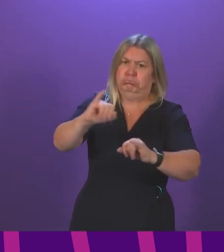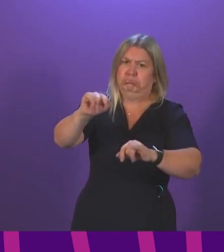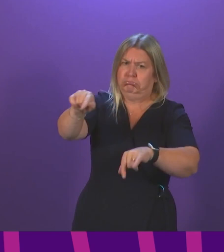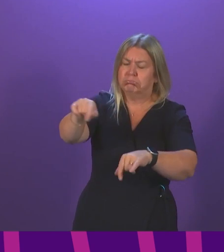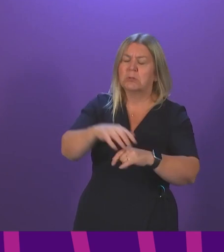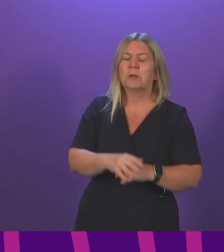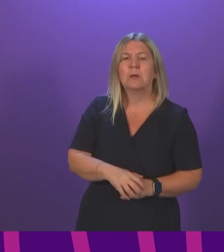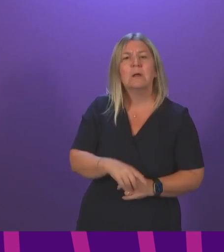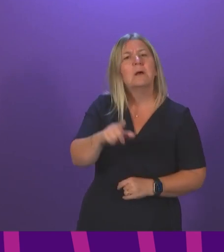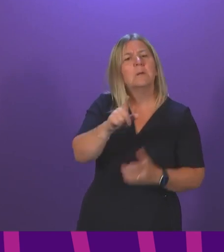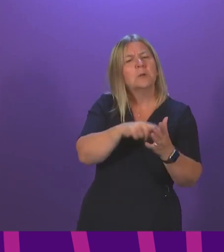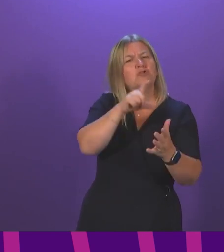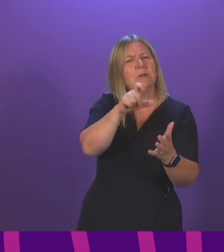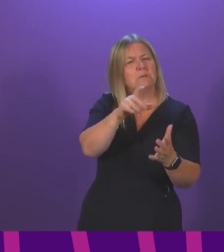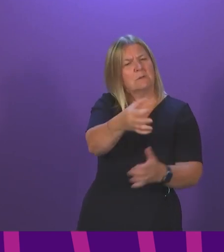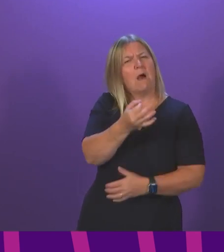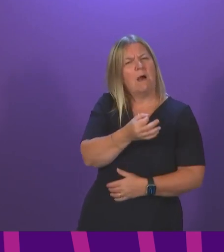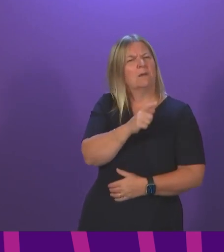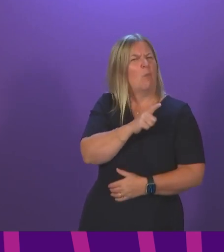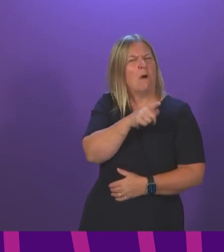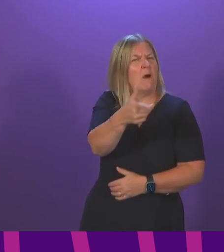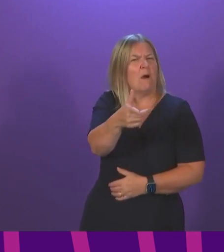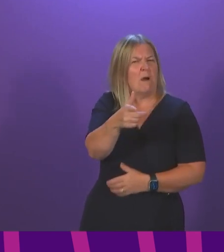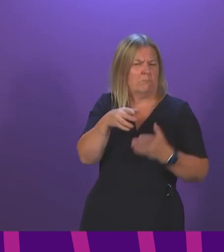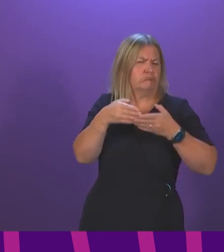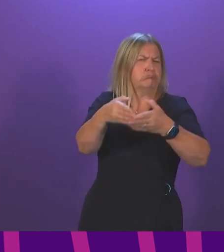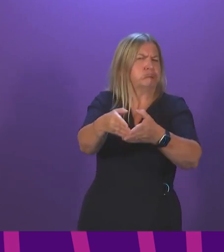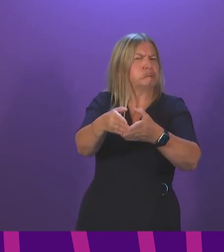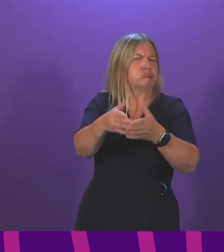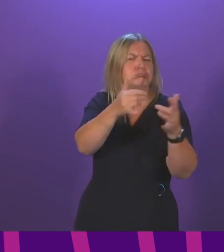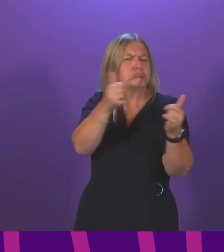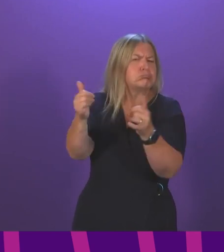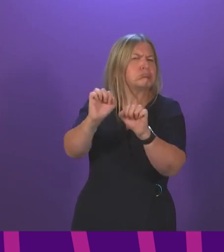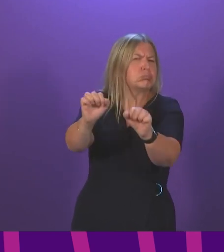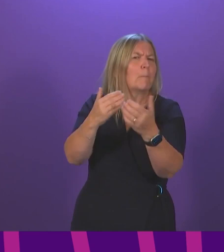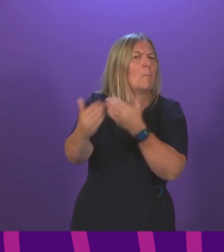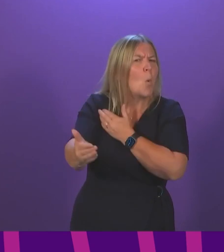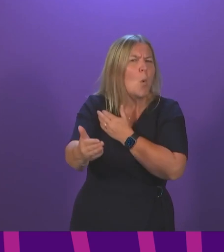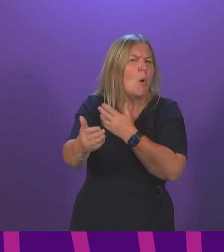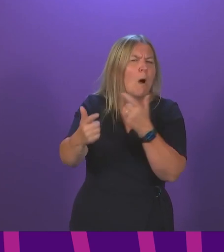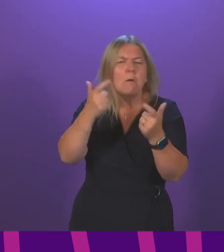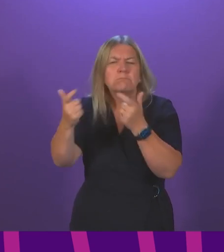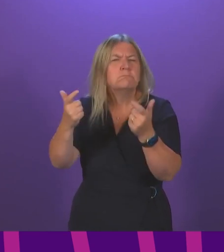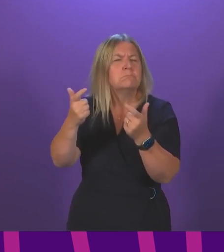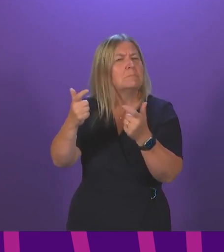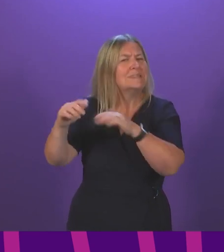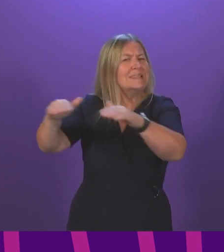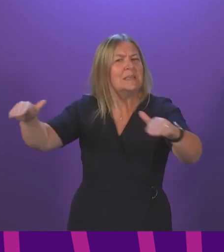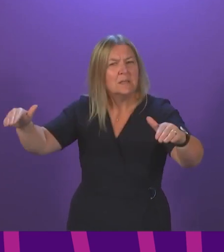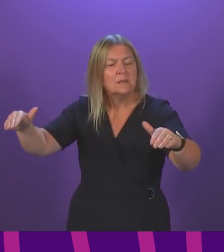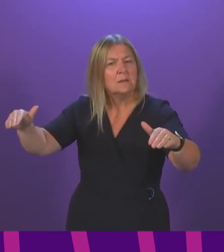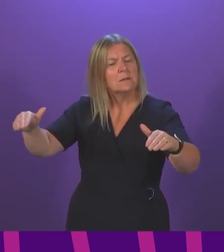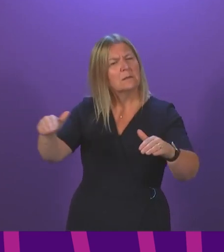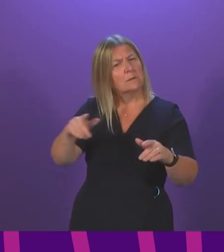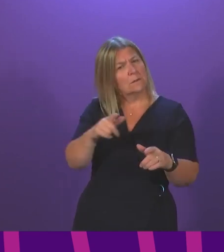Jason also asks why fishery patrol vessels are not doing more at sea. So, First Minister, can you tell Jason what is being